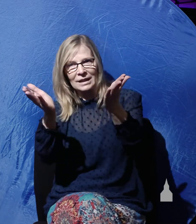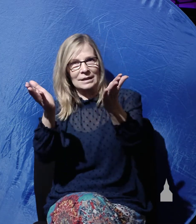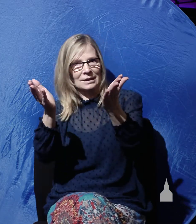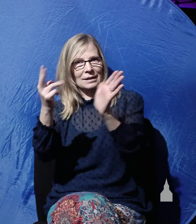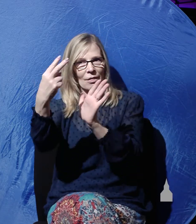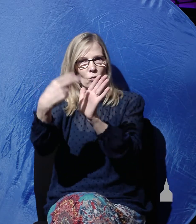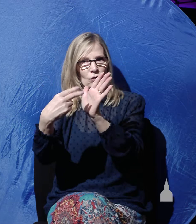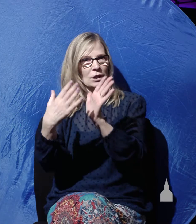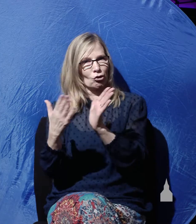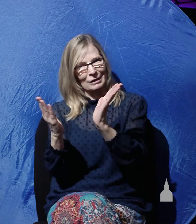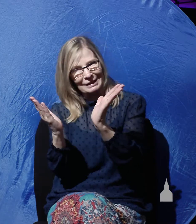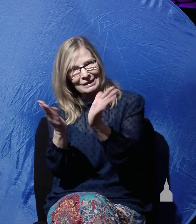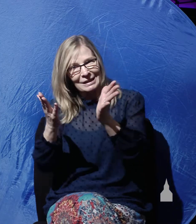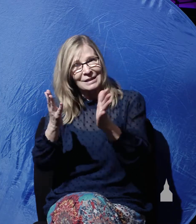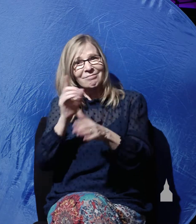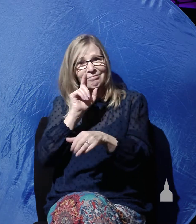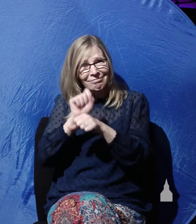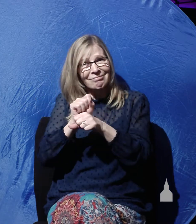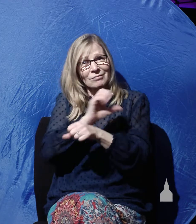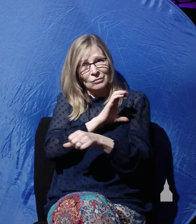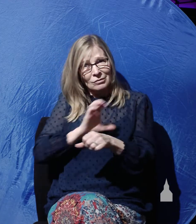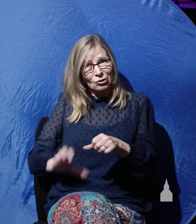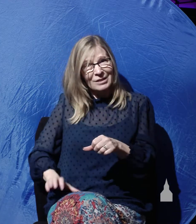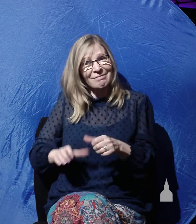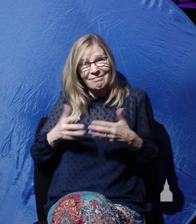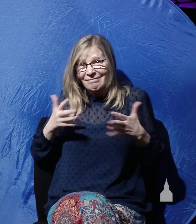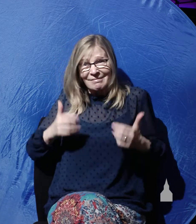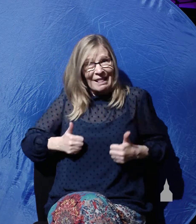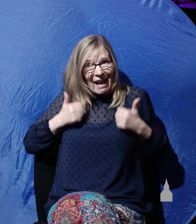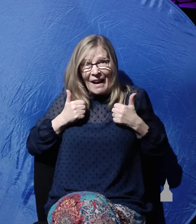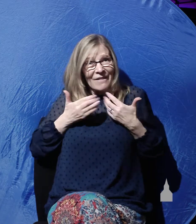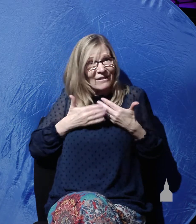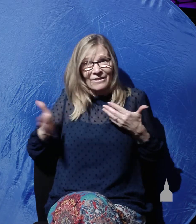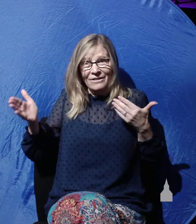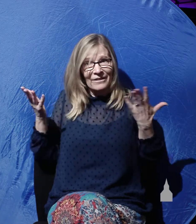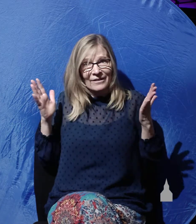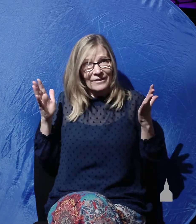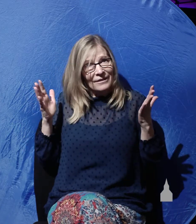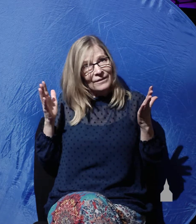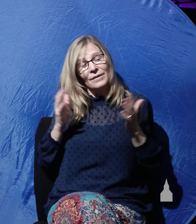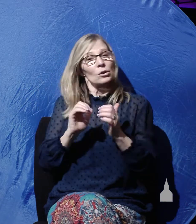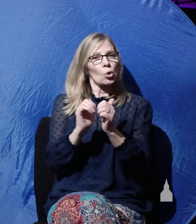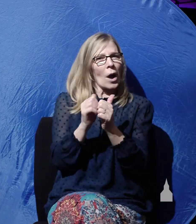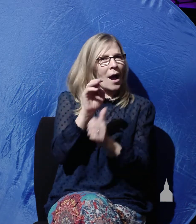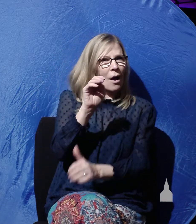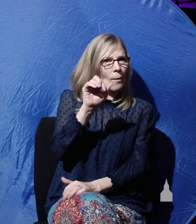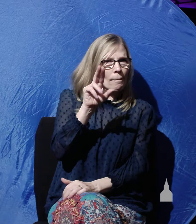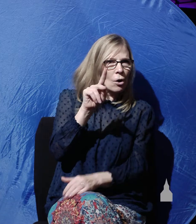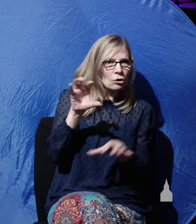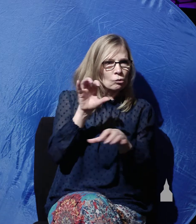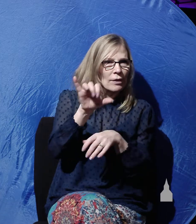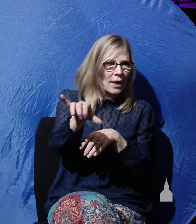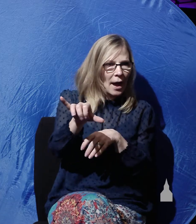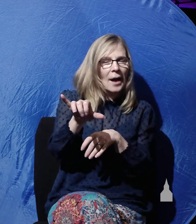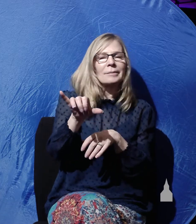that Jesus really was alive. And the way Mark does this, folks, is by laying out for us three specific